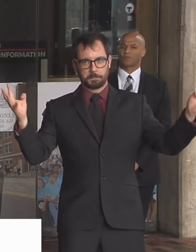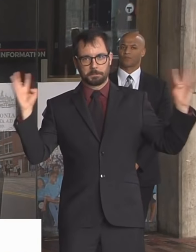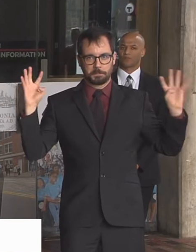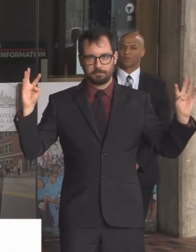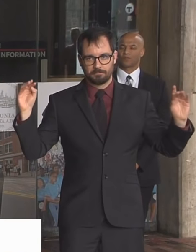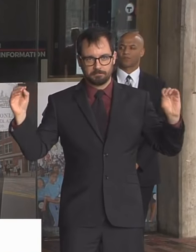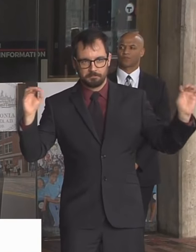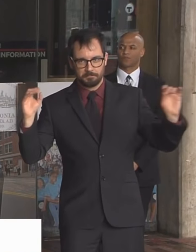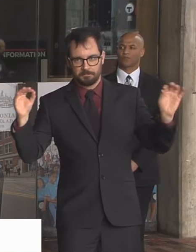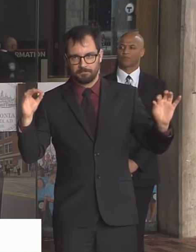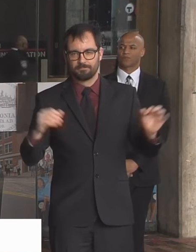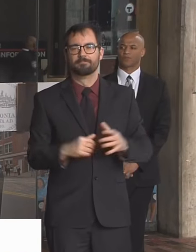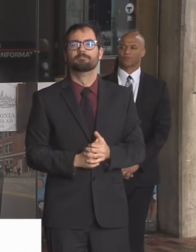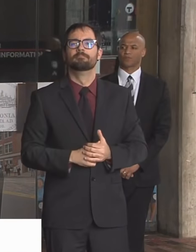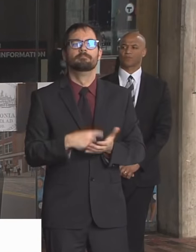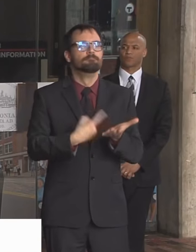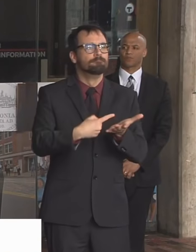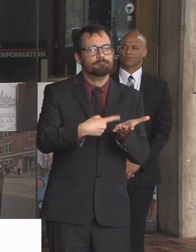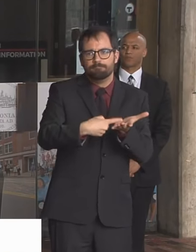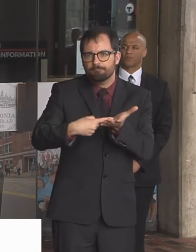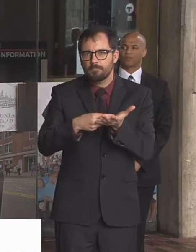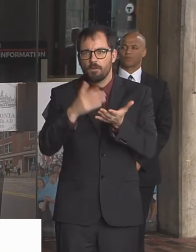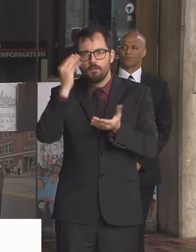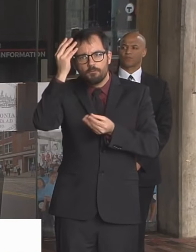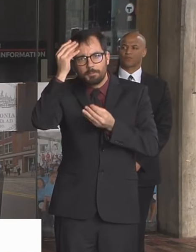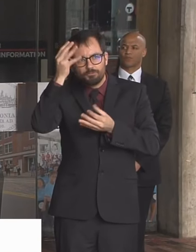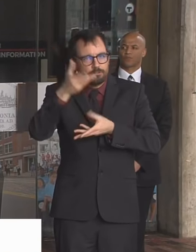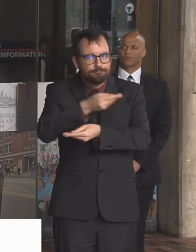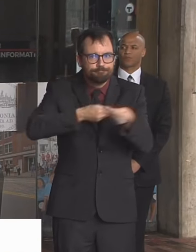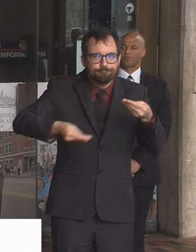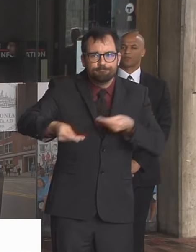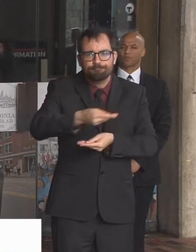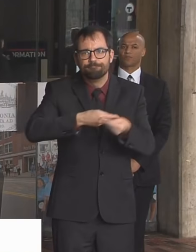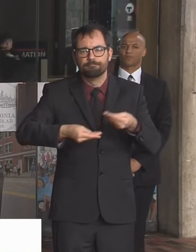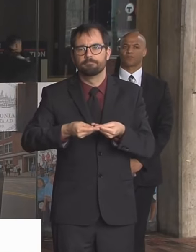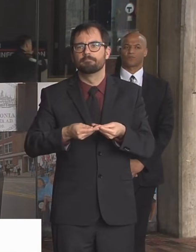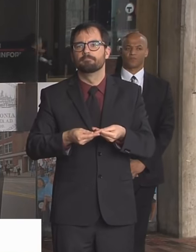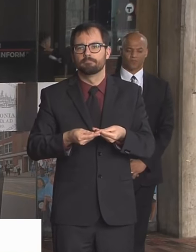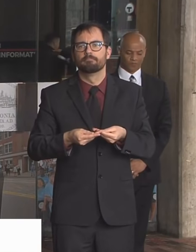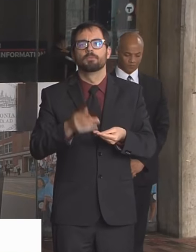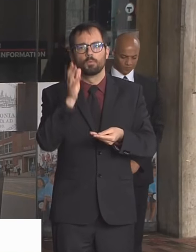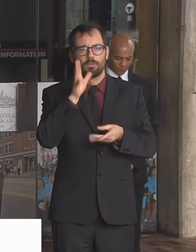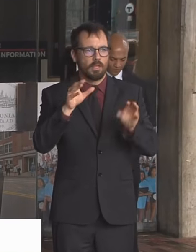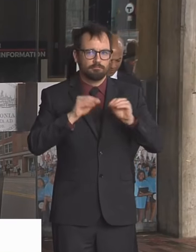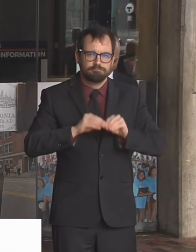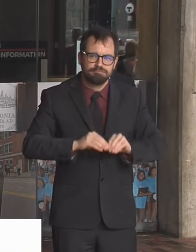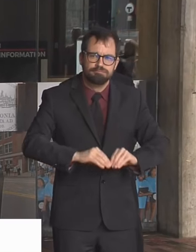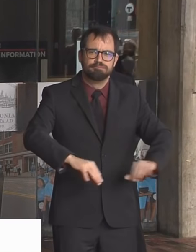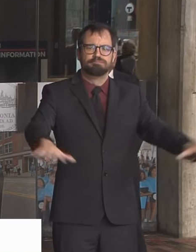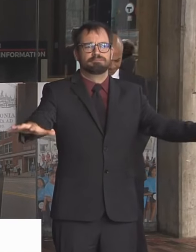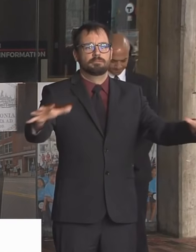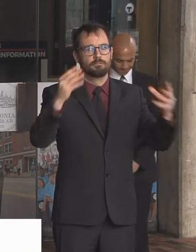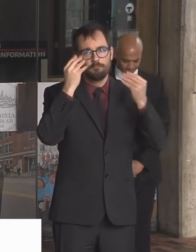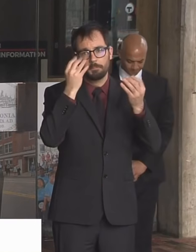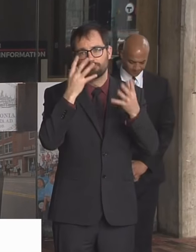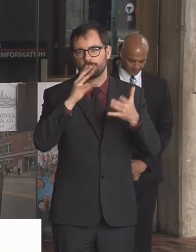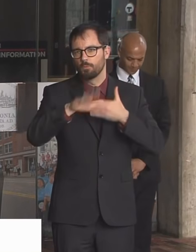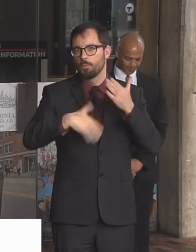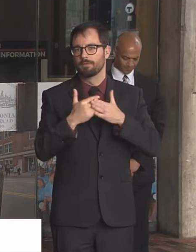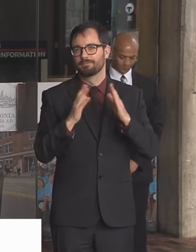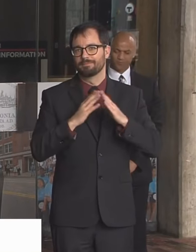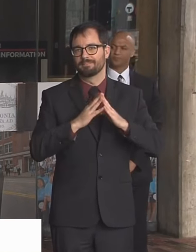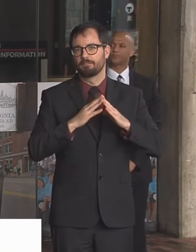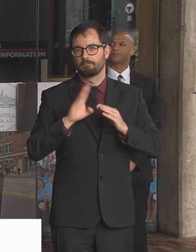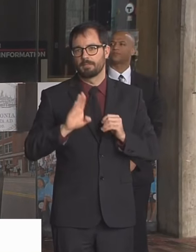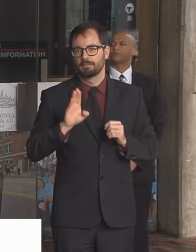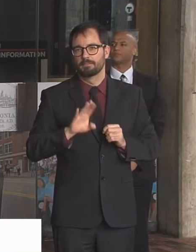a printed information to homes across the city we have about a thousand volunteers who are signed up to deliver information in several different languages